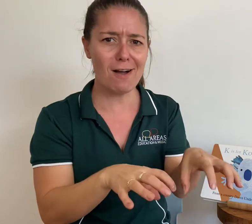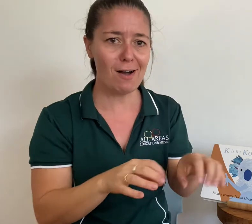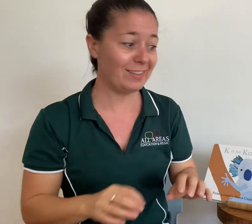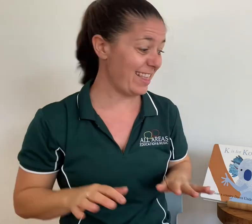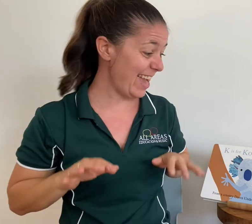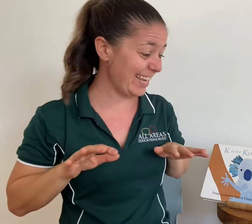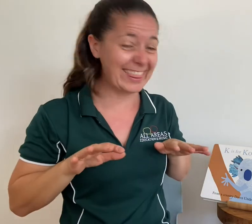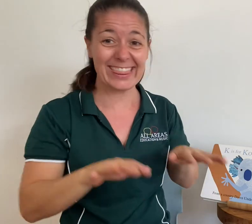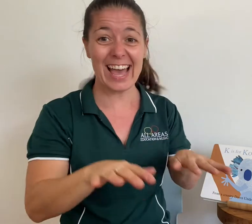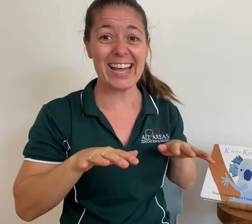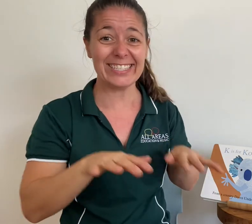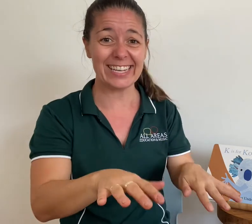like thunder.